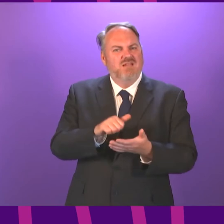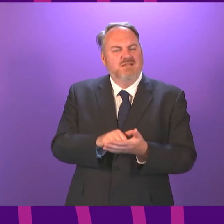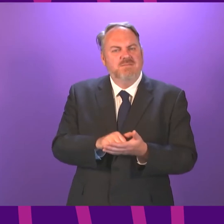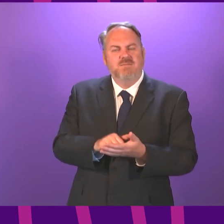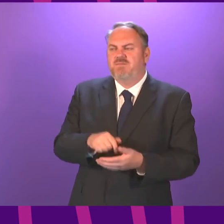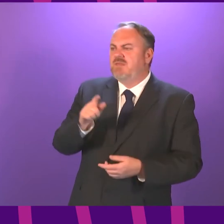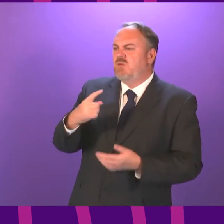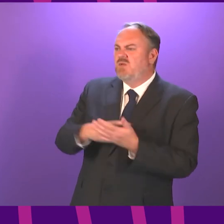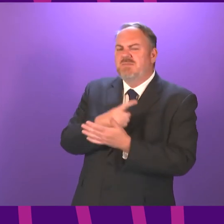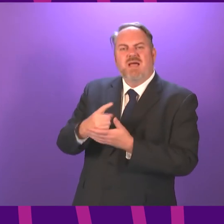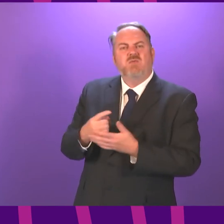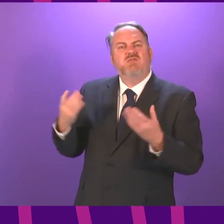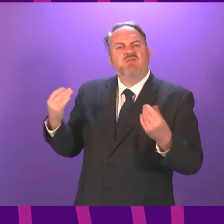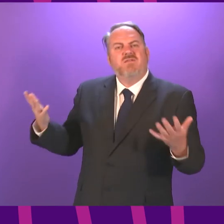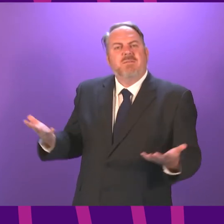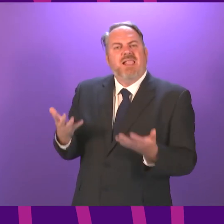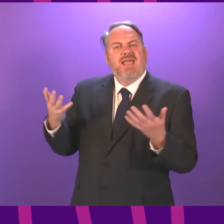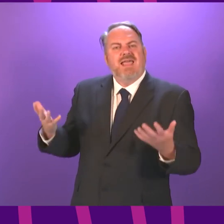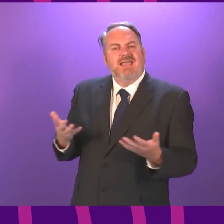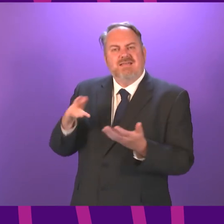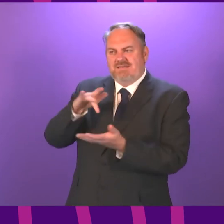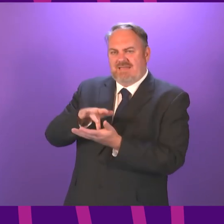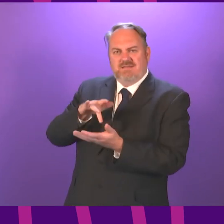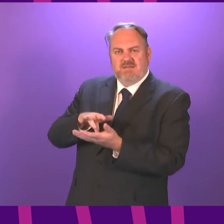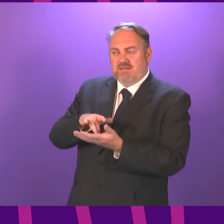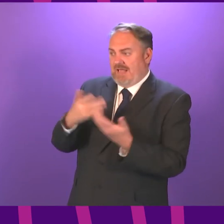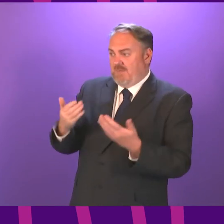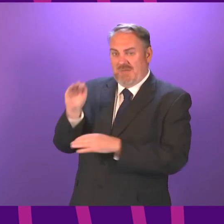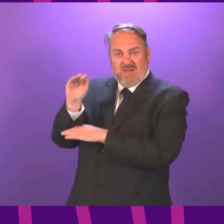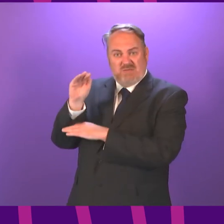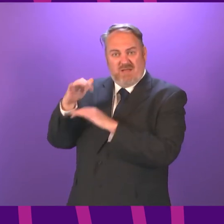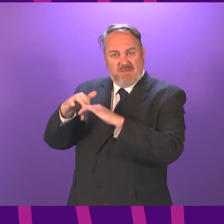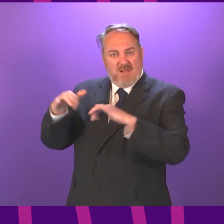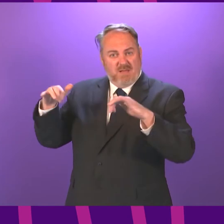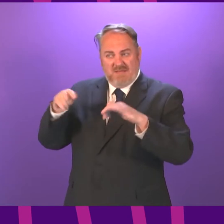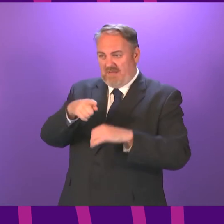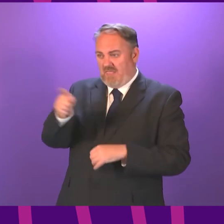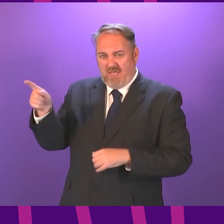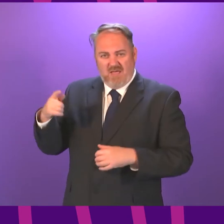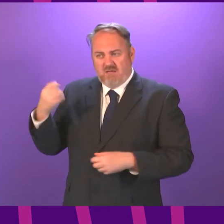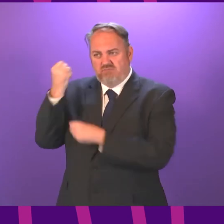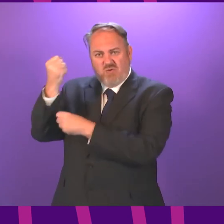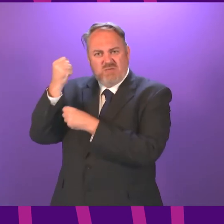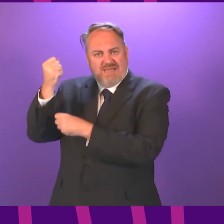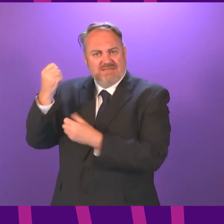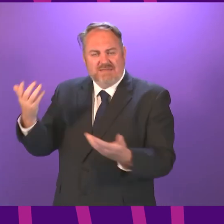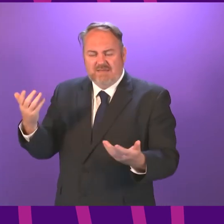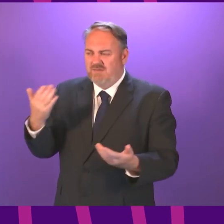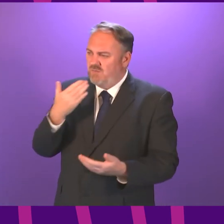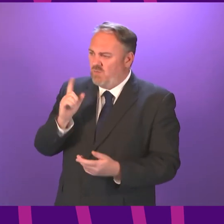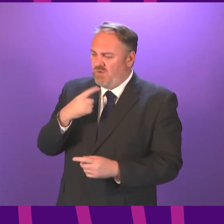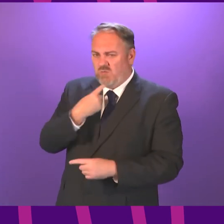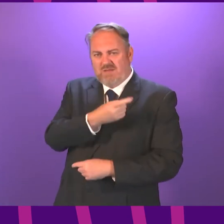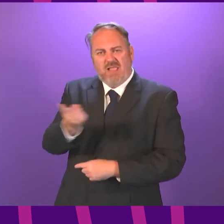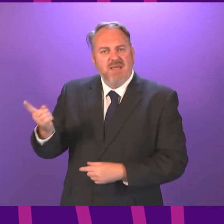to soft place centres who are currently protesting outside? And this is an answer I think they will listen to closely. And finally, will she agree to find a